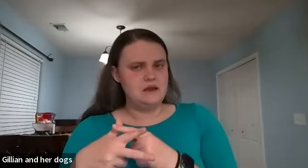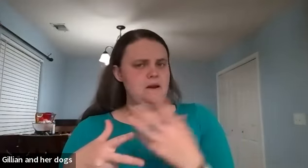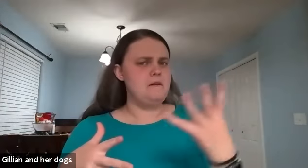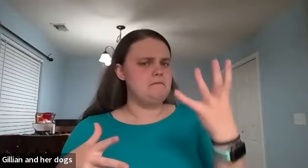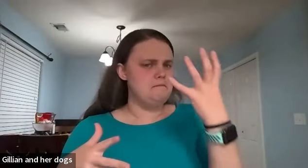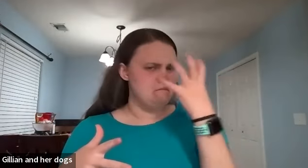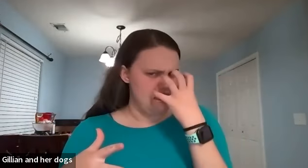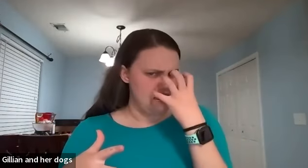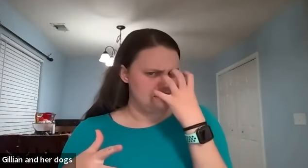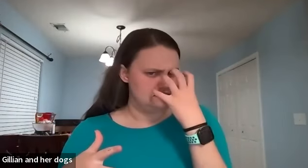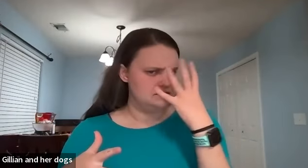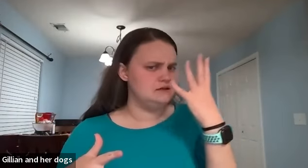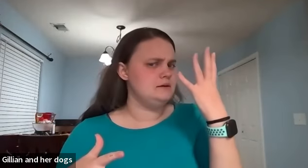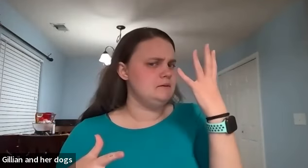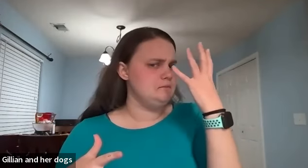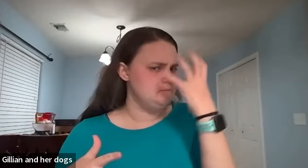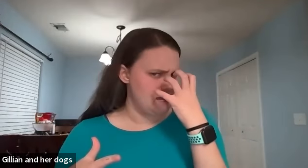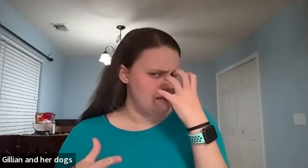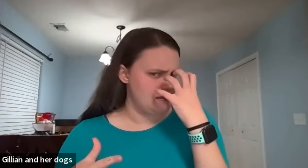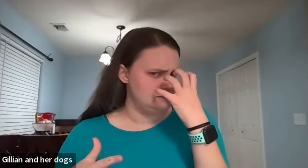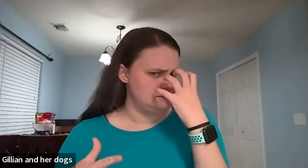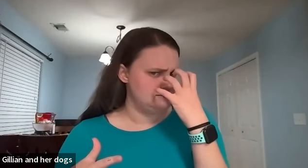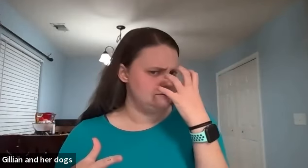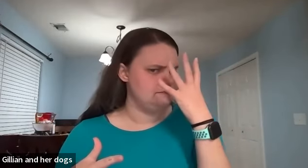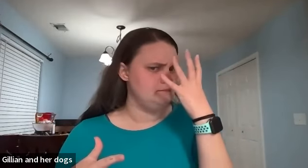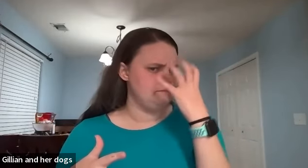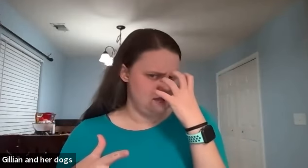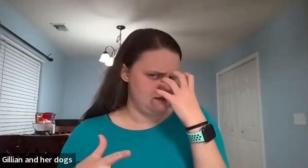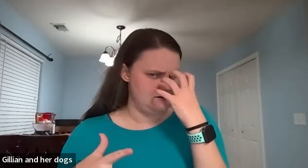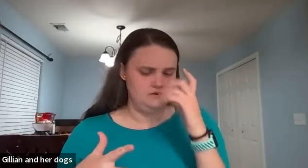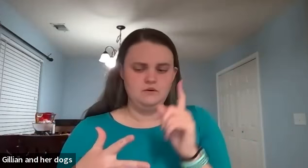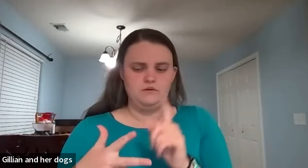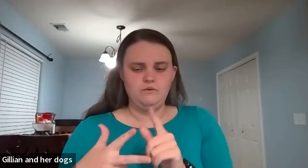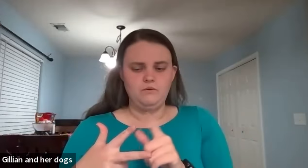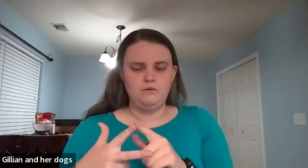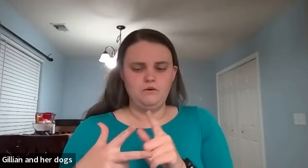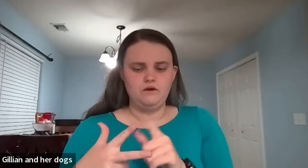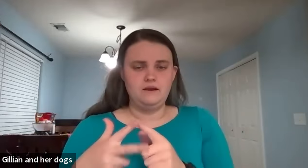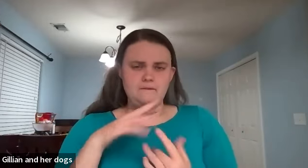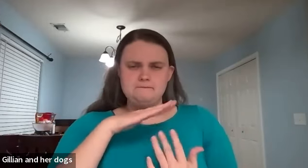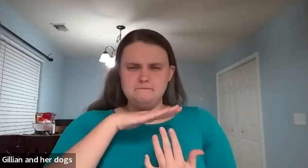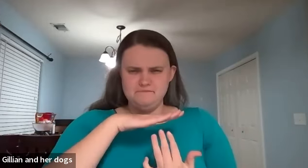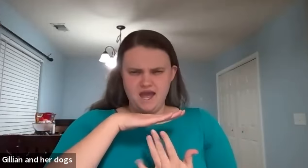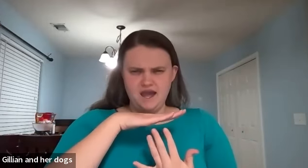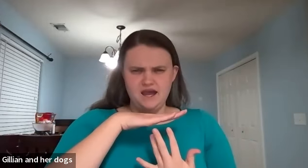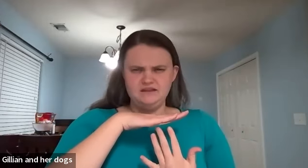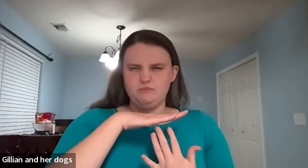mad mad mad or mad like